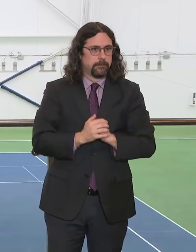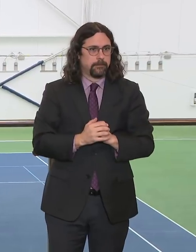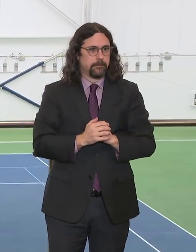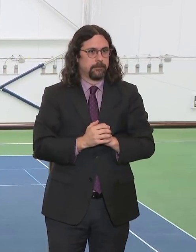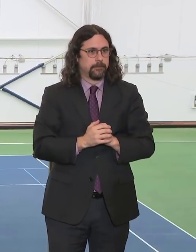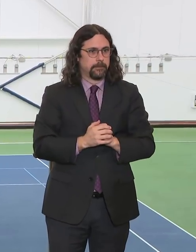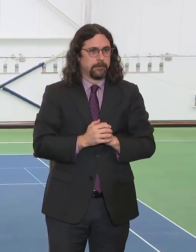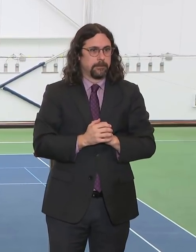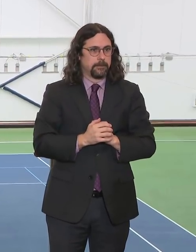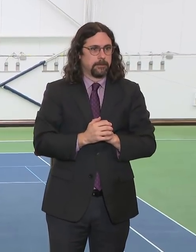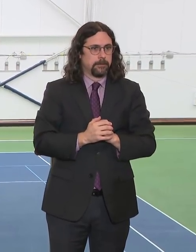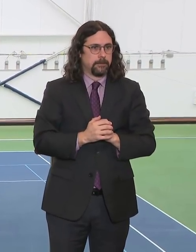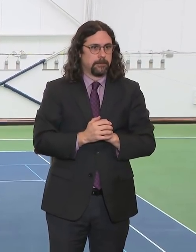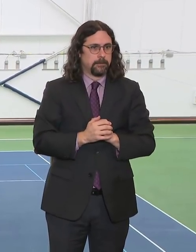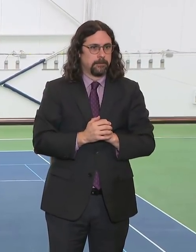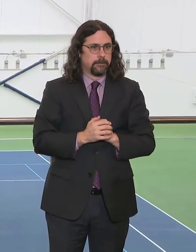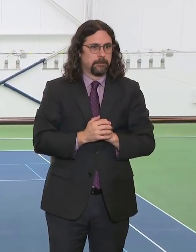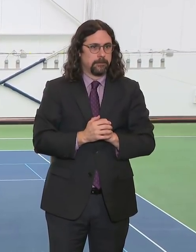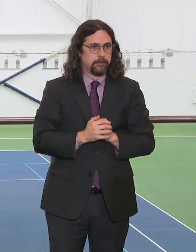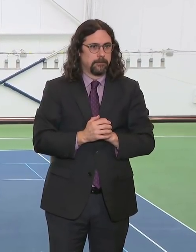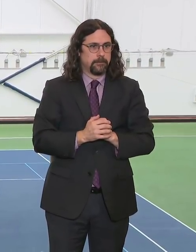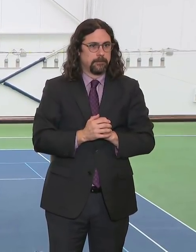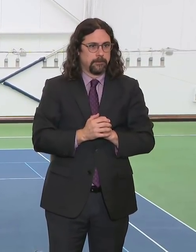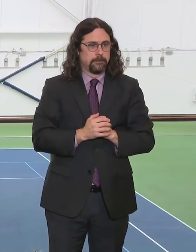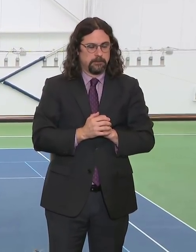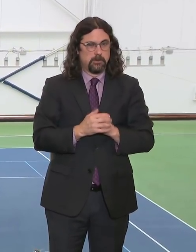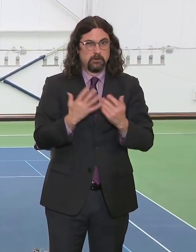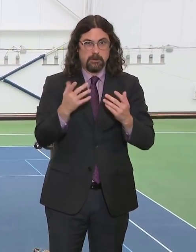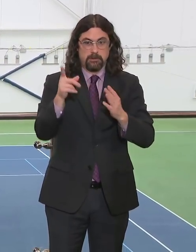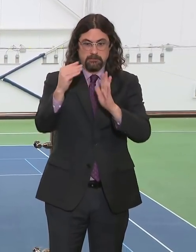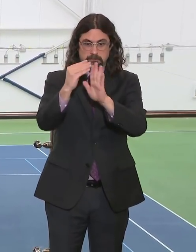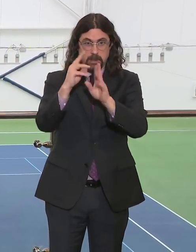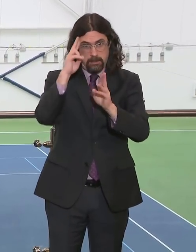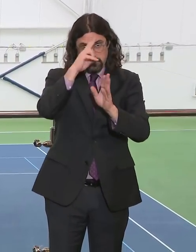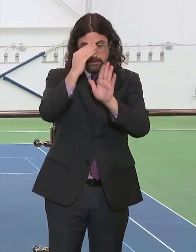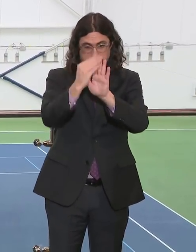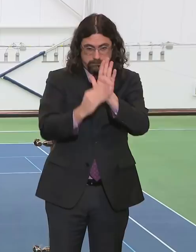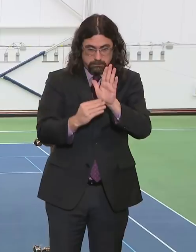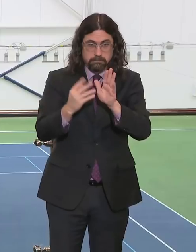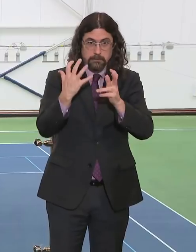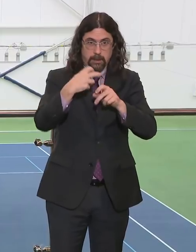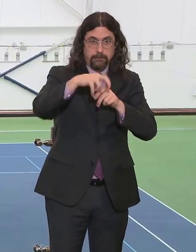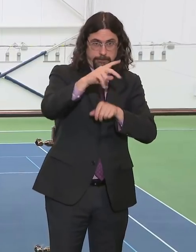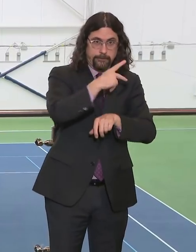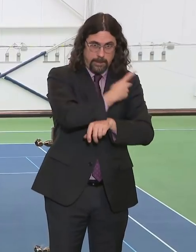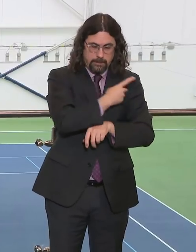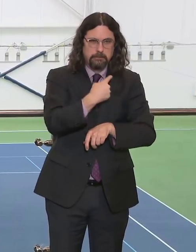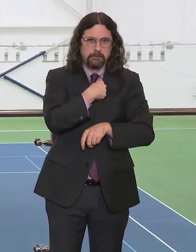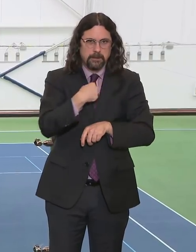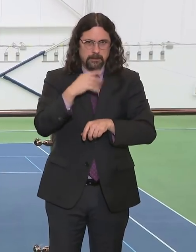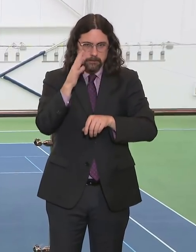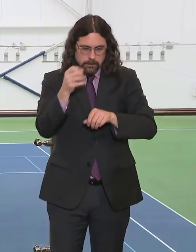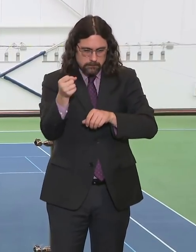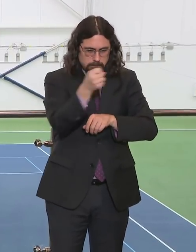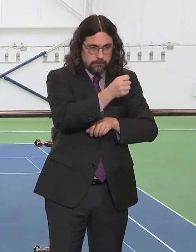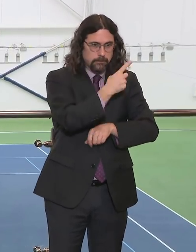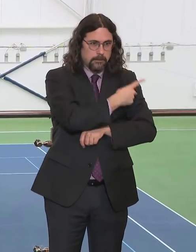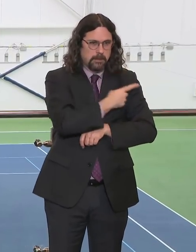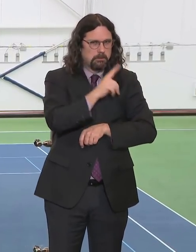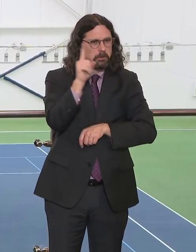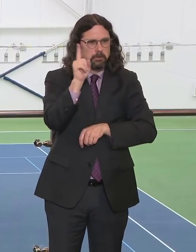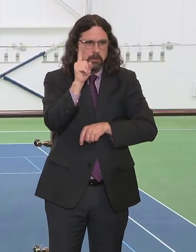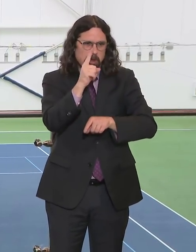Just while you're there, if you don't mind. So it is up and running? It is up and running. It's located at the Javits Center.